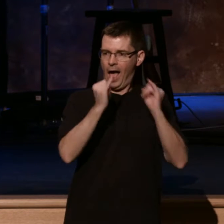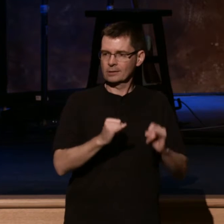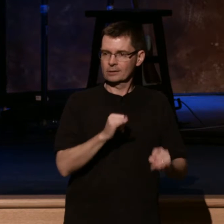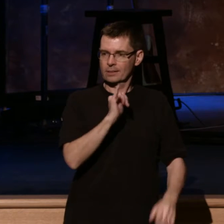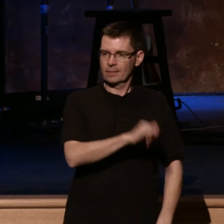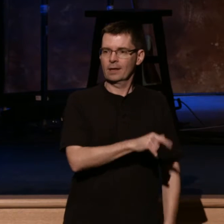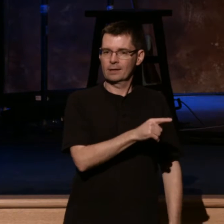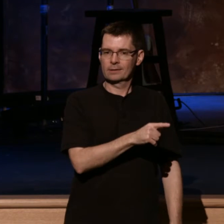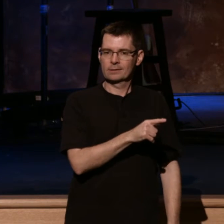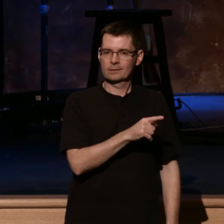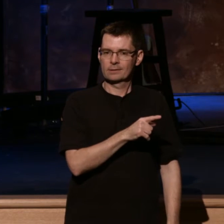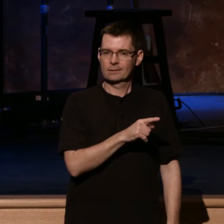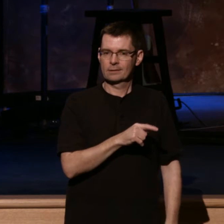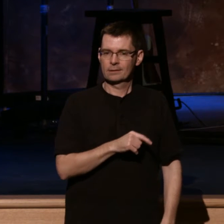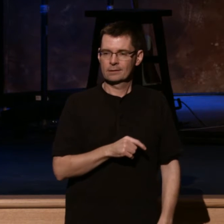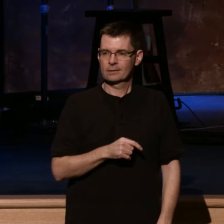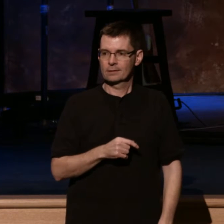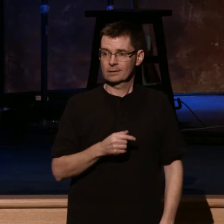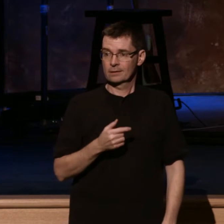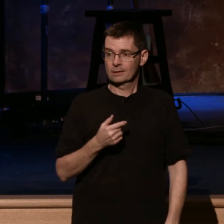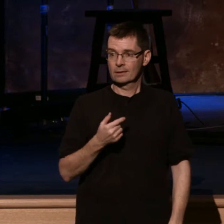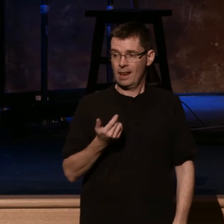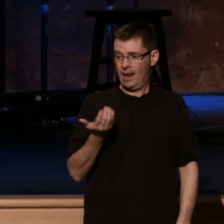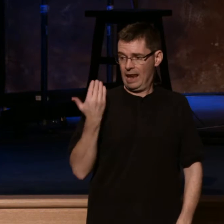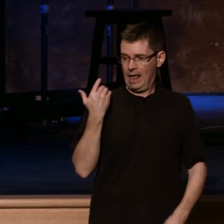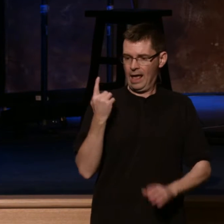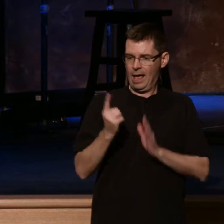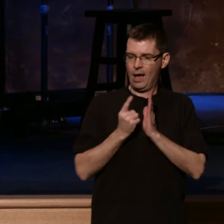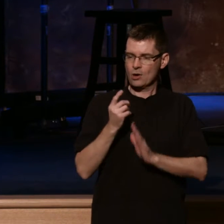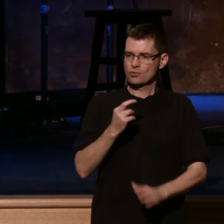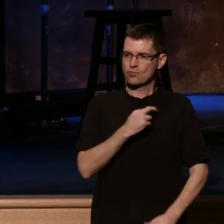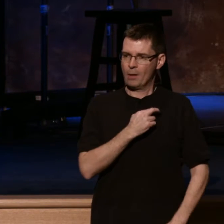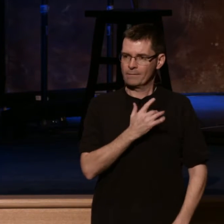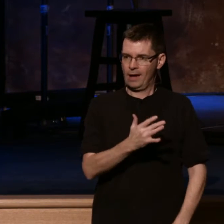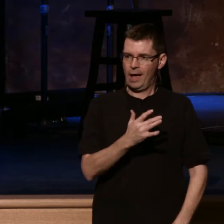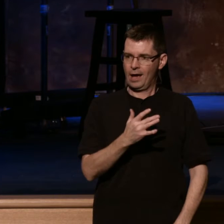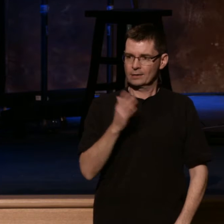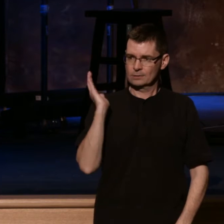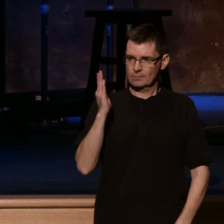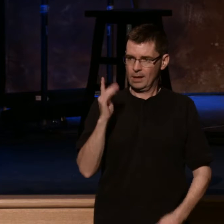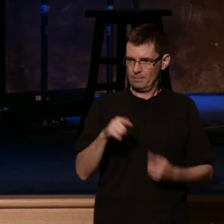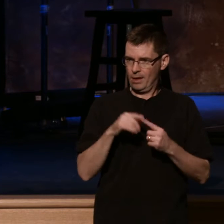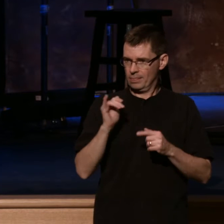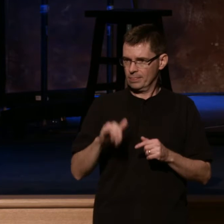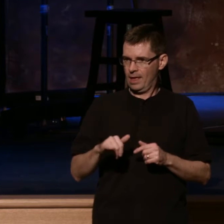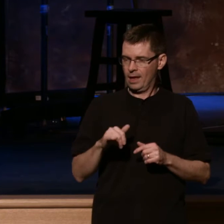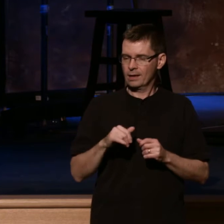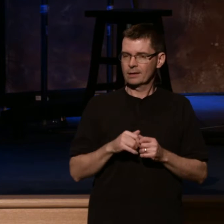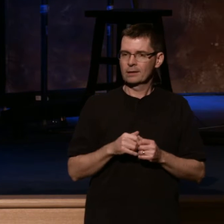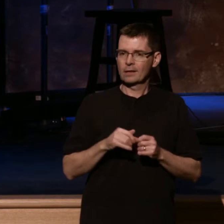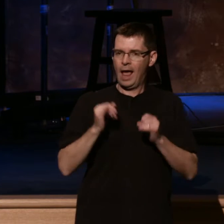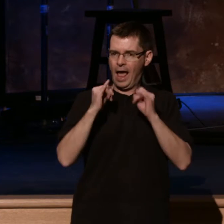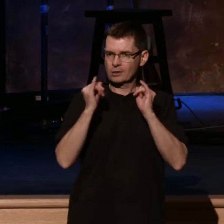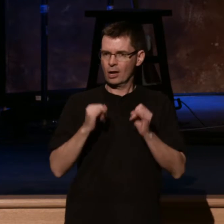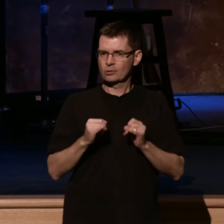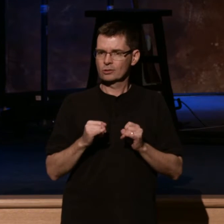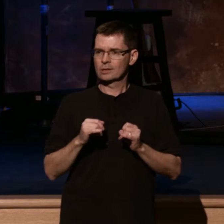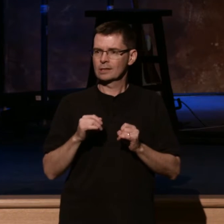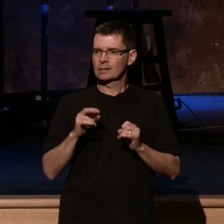And not knowing what Robbie was going to say last hour, Keller says it this way, The best way to describe this idolatry is worship. And you